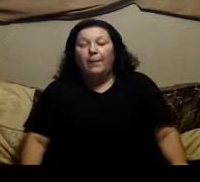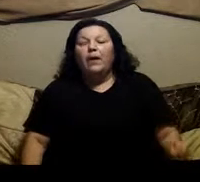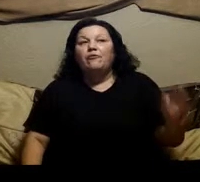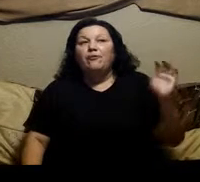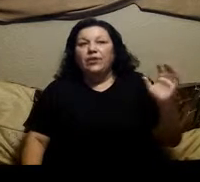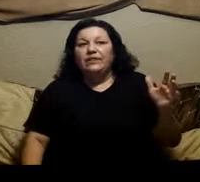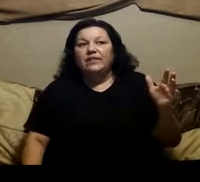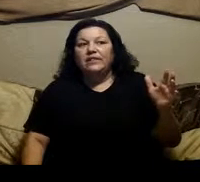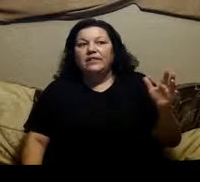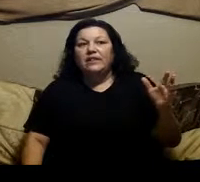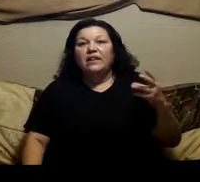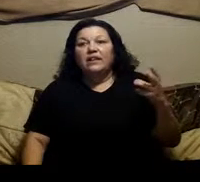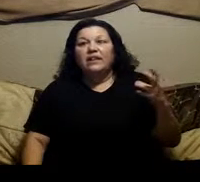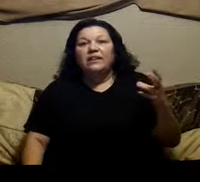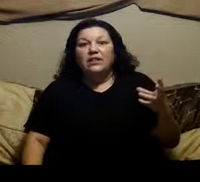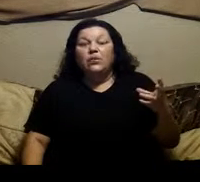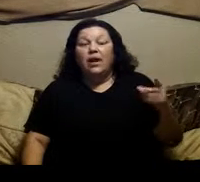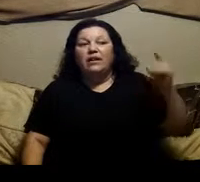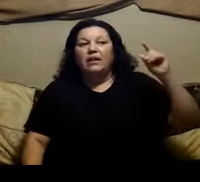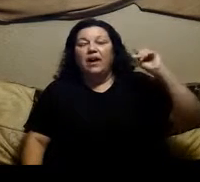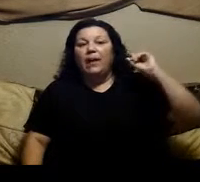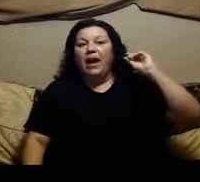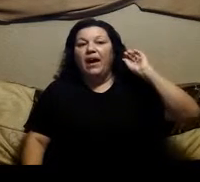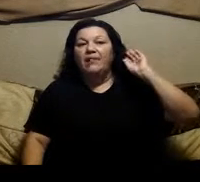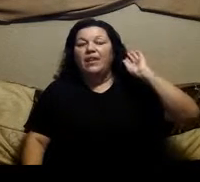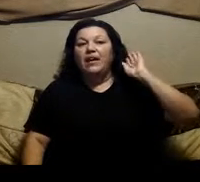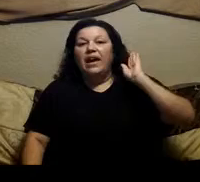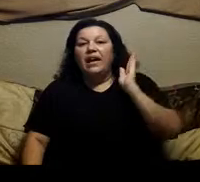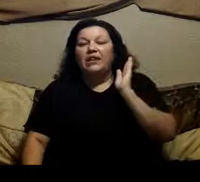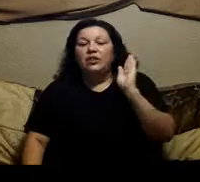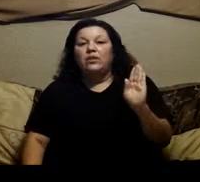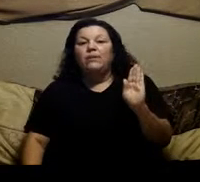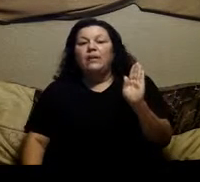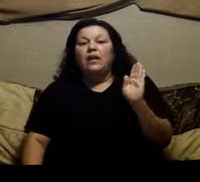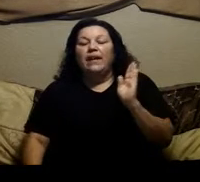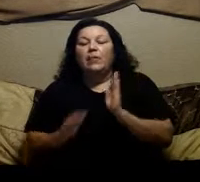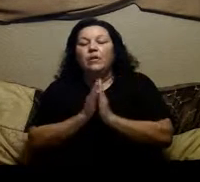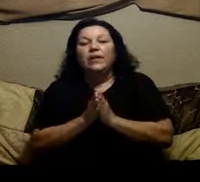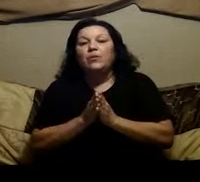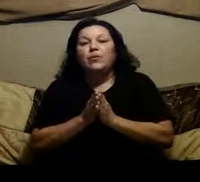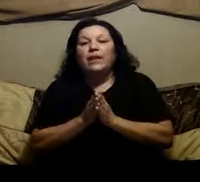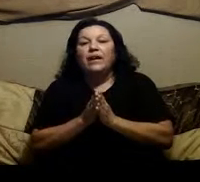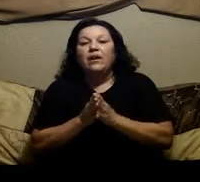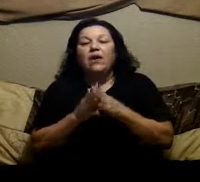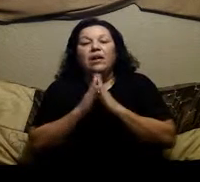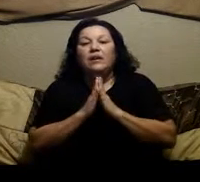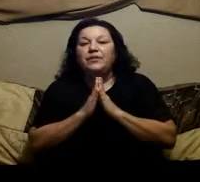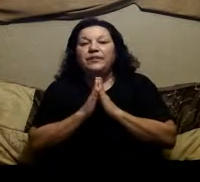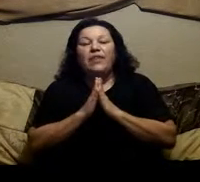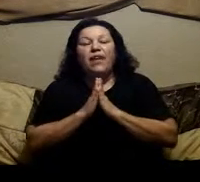for instance and i'll tell you why i have a gentleman that i'm working with right now i love to death